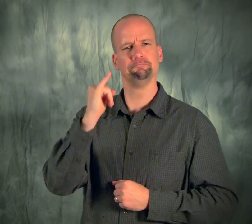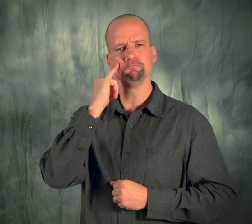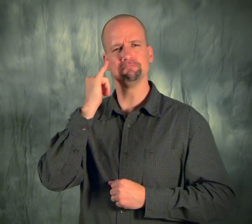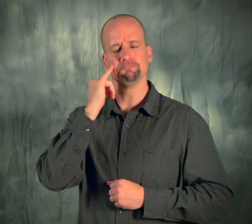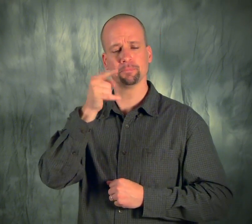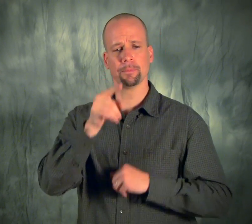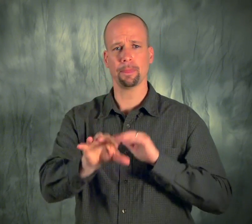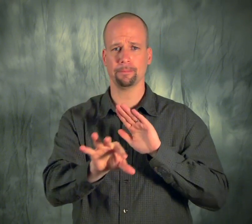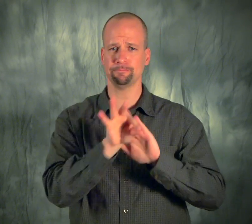any.